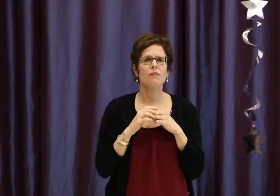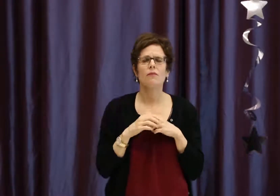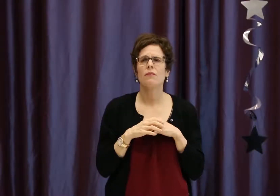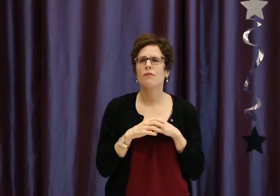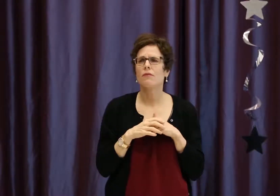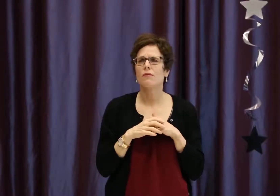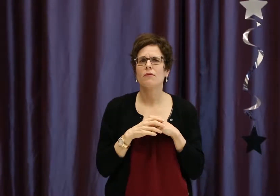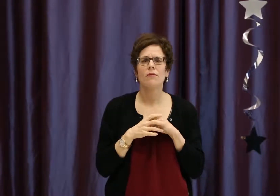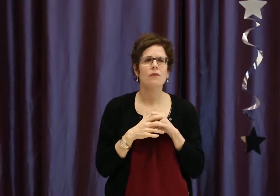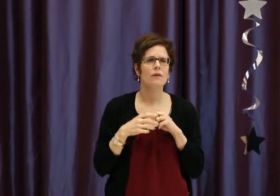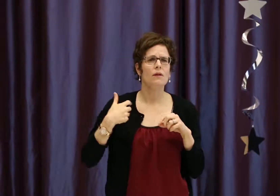OCSD.